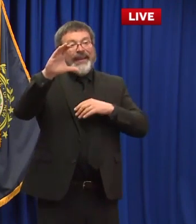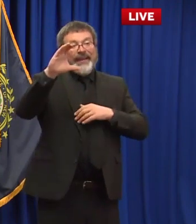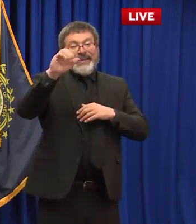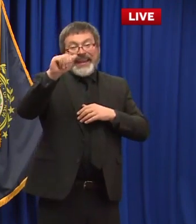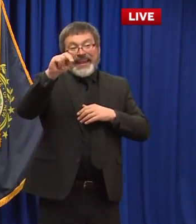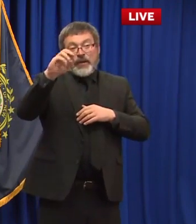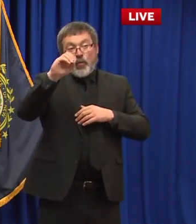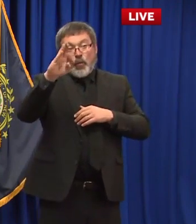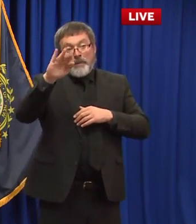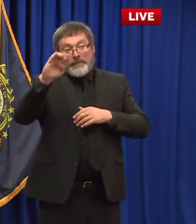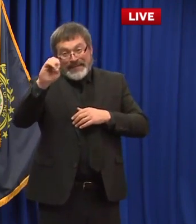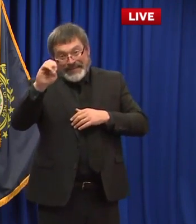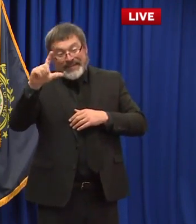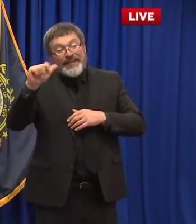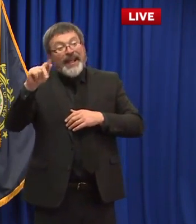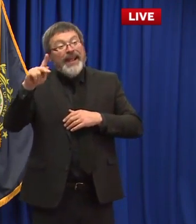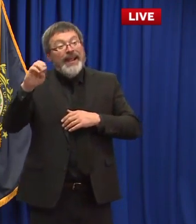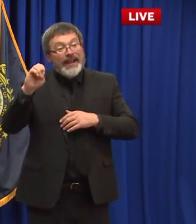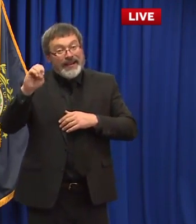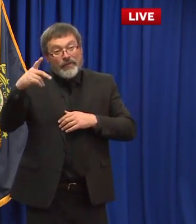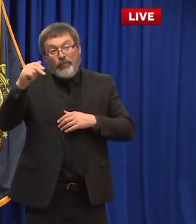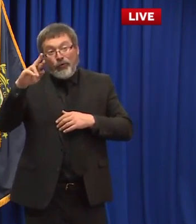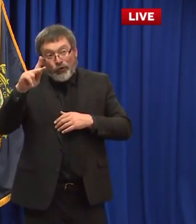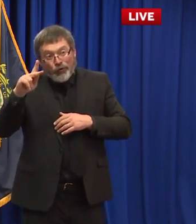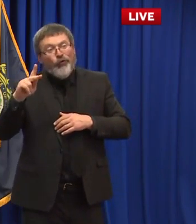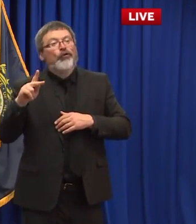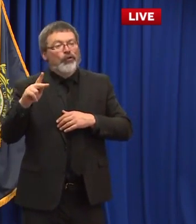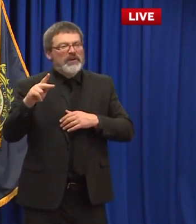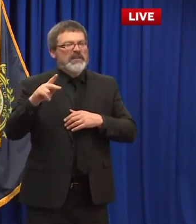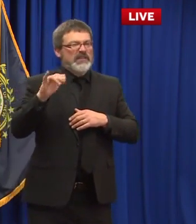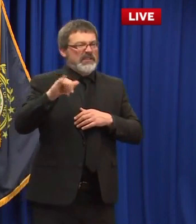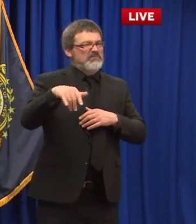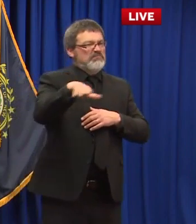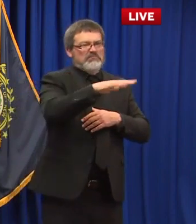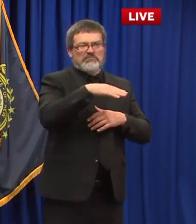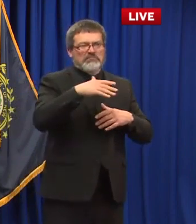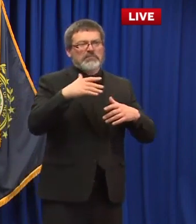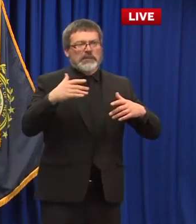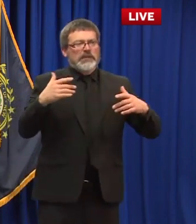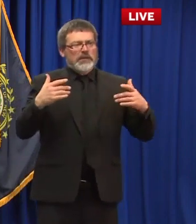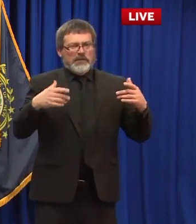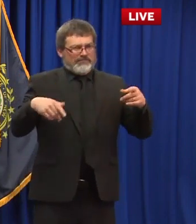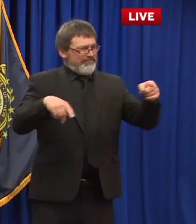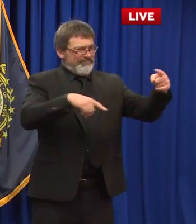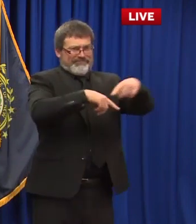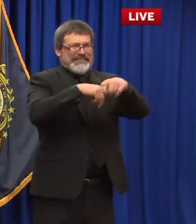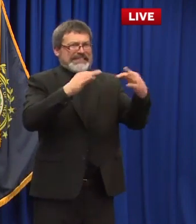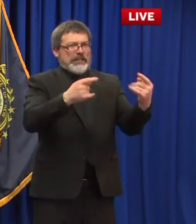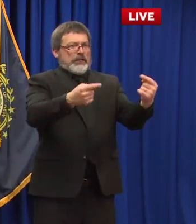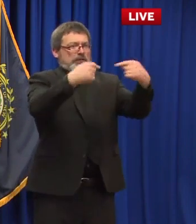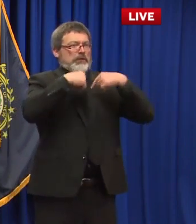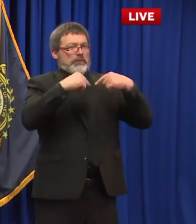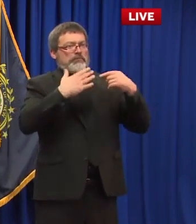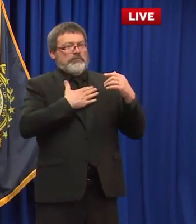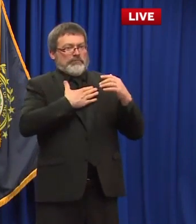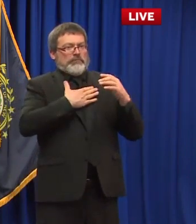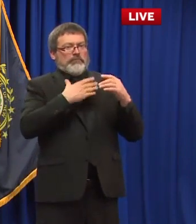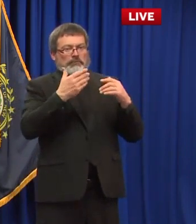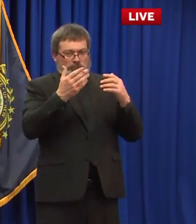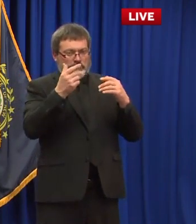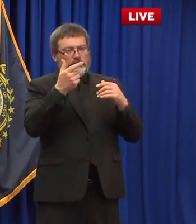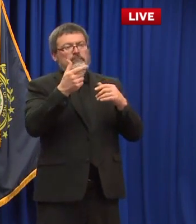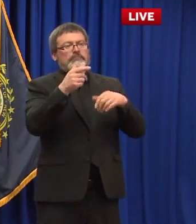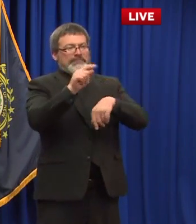came in and gave a great presentation i mean a really really good presentation uh to the open up new hampshire committee and i think it's has provided some a good